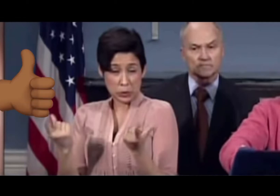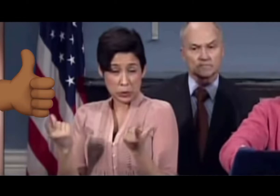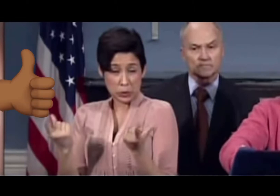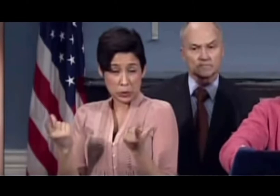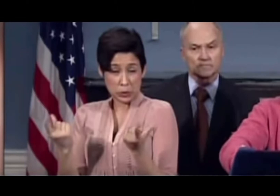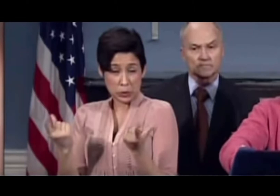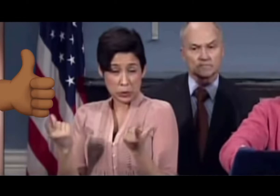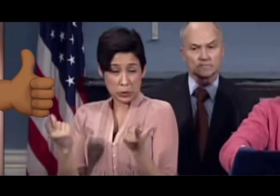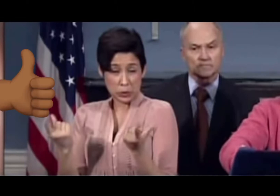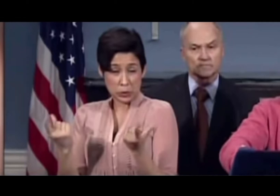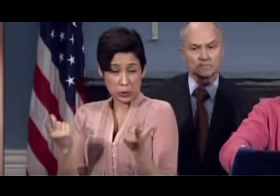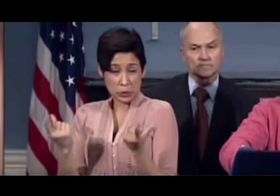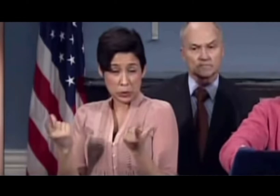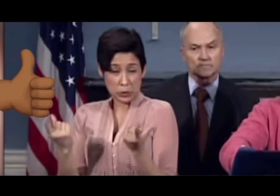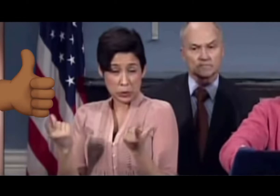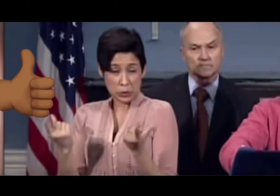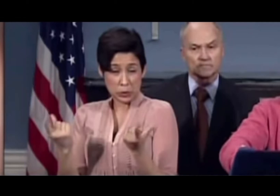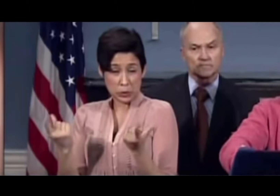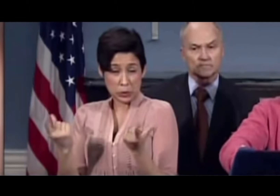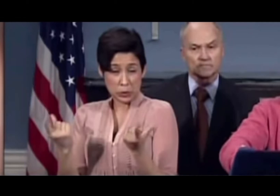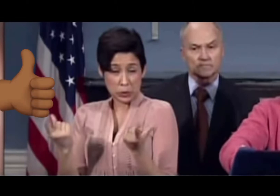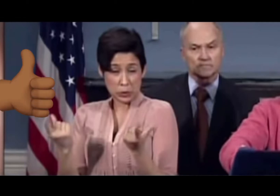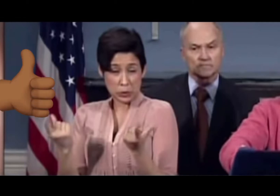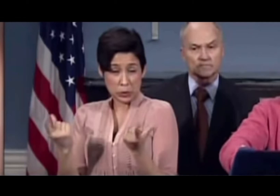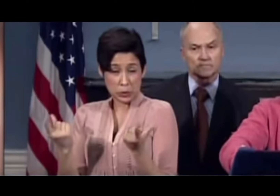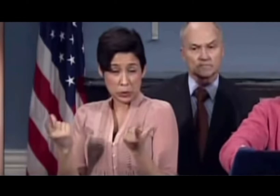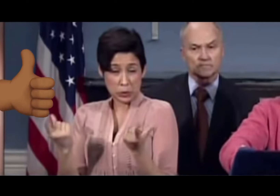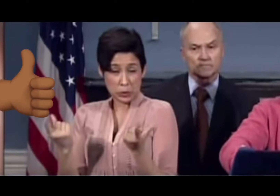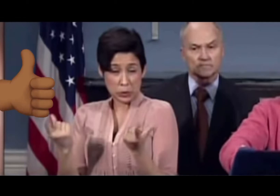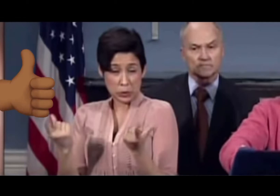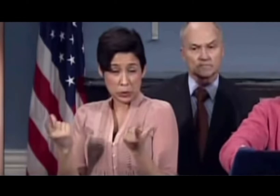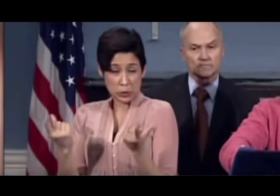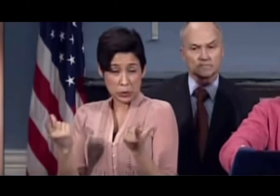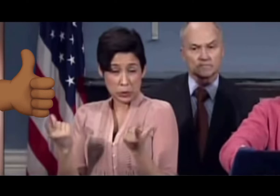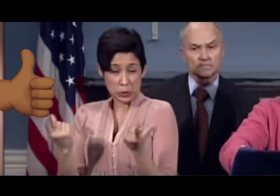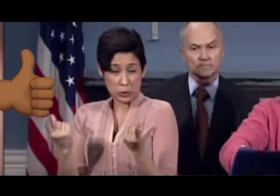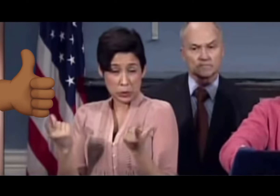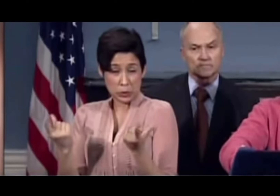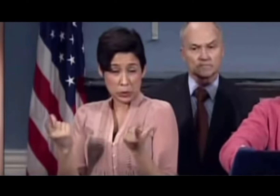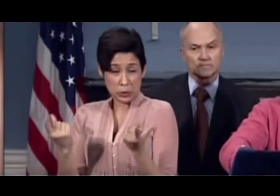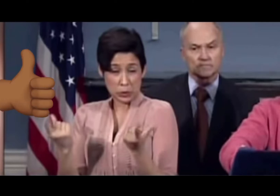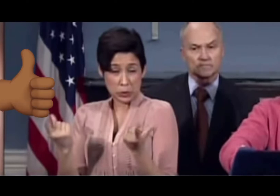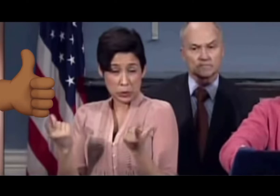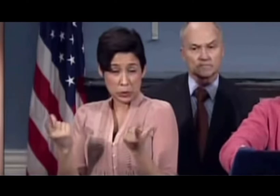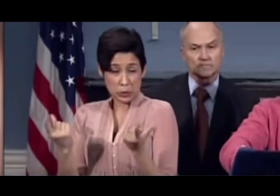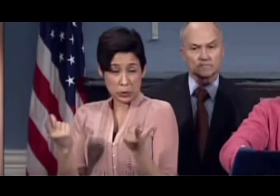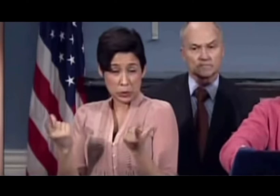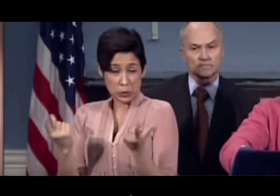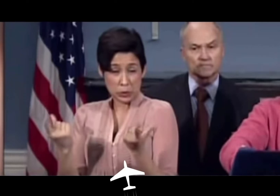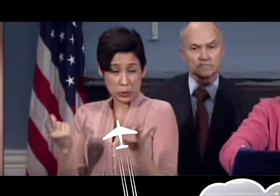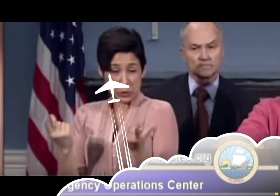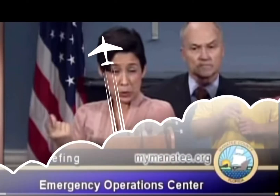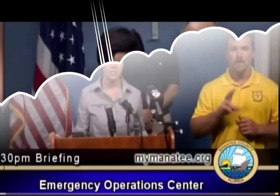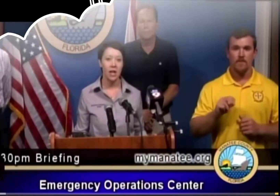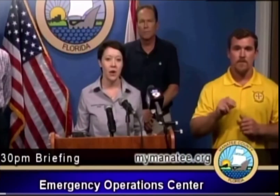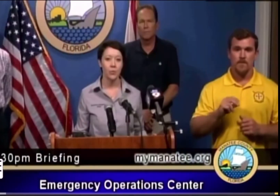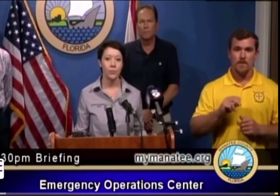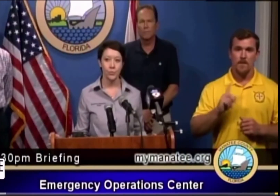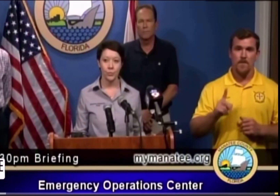being deaf. So, wow, kudos to you, Lydia. So, let's get into the bullshit.